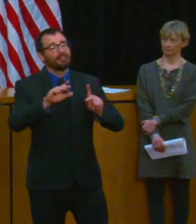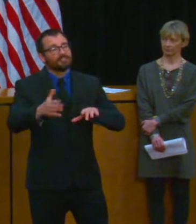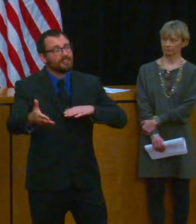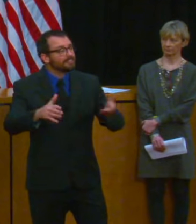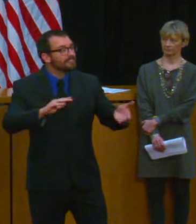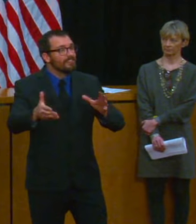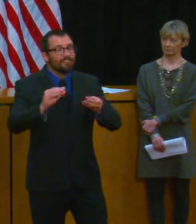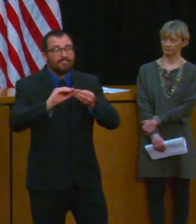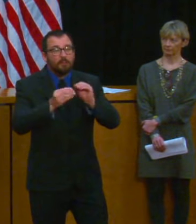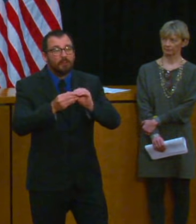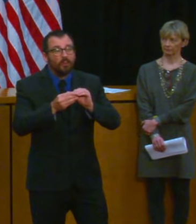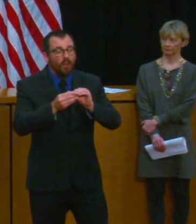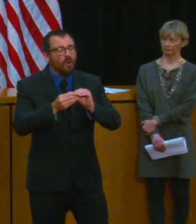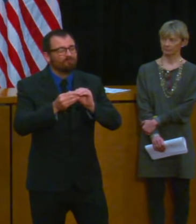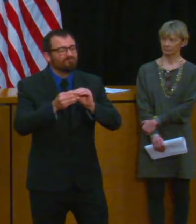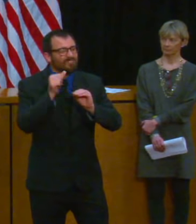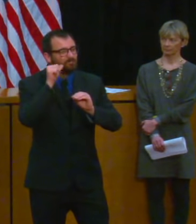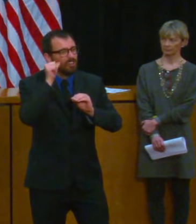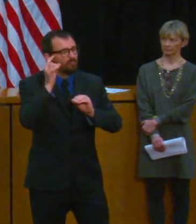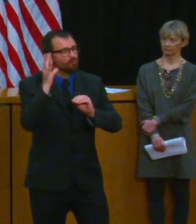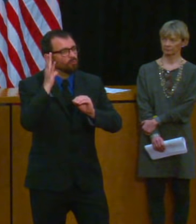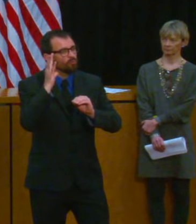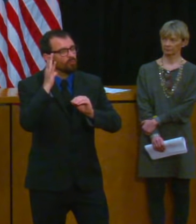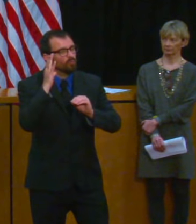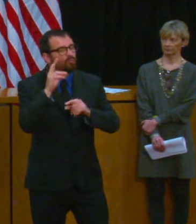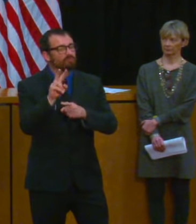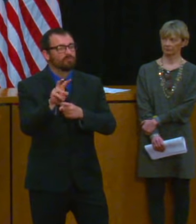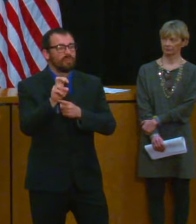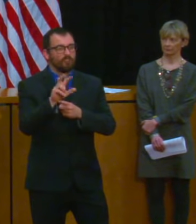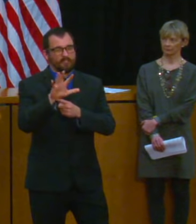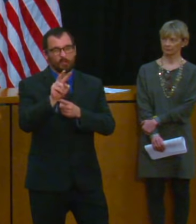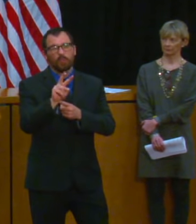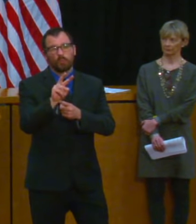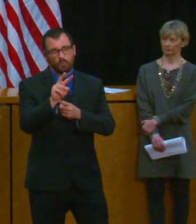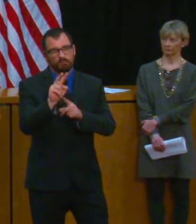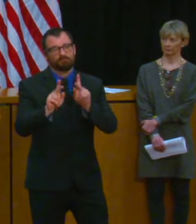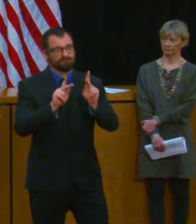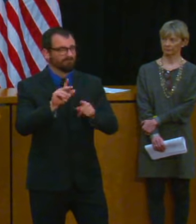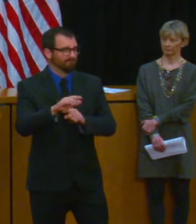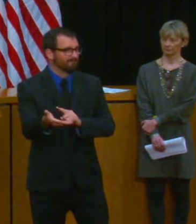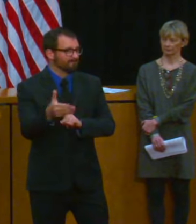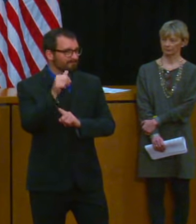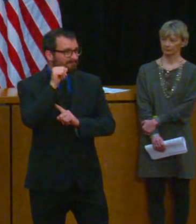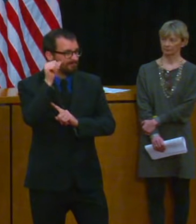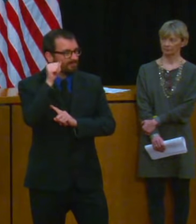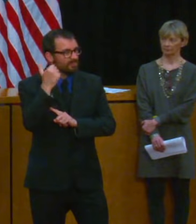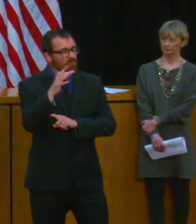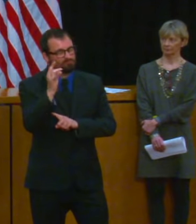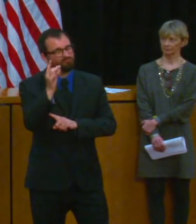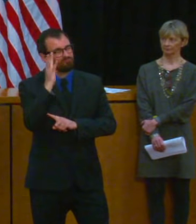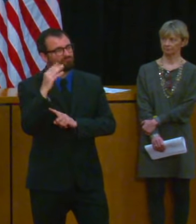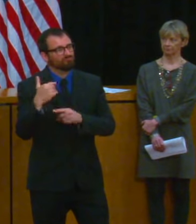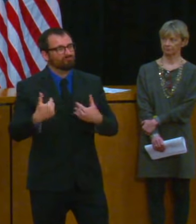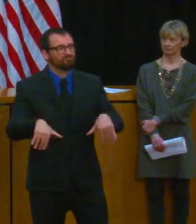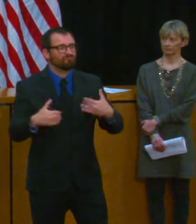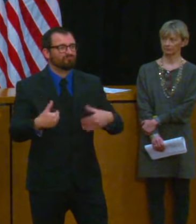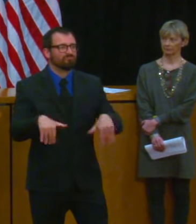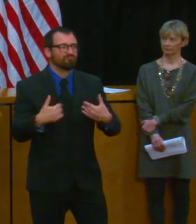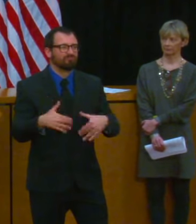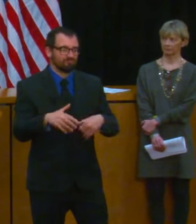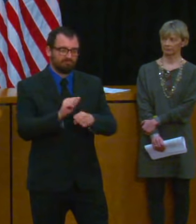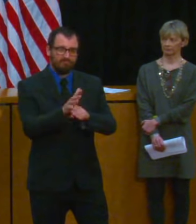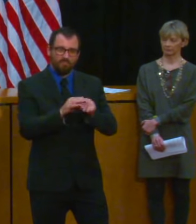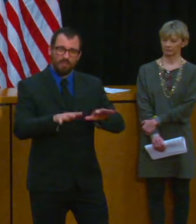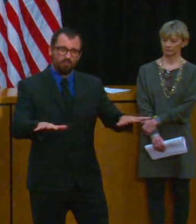Massachusetts losing 252 people to this insidious virus we obviously track a lot of